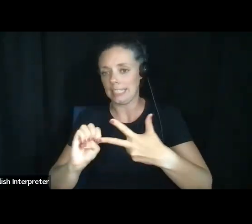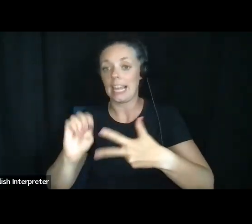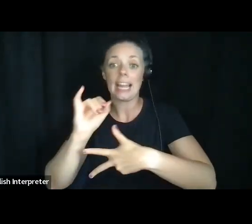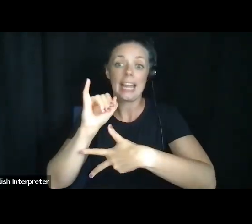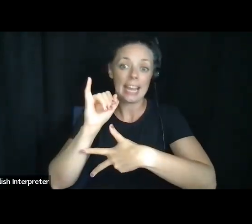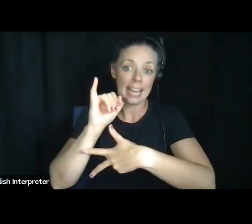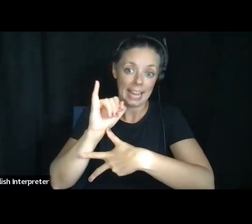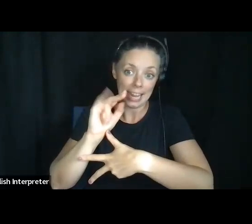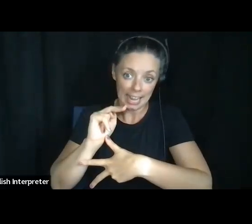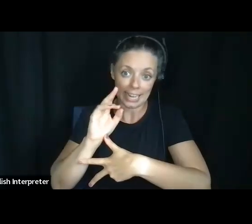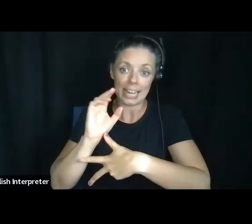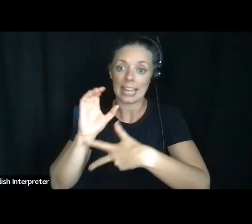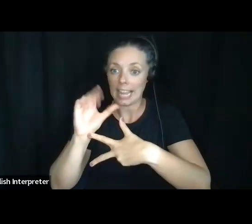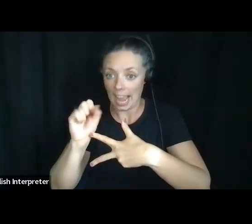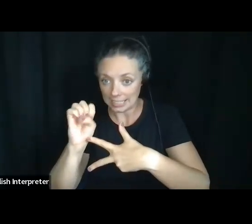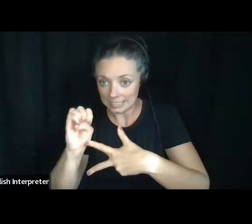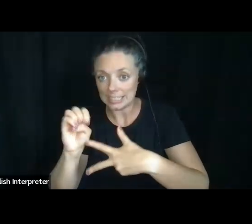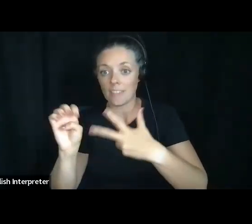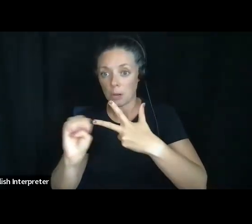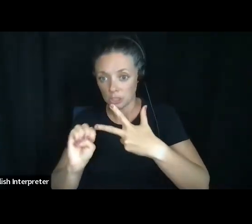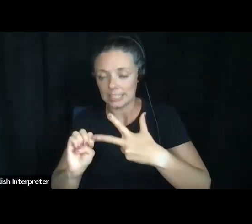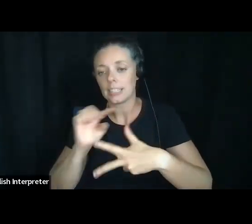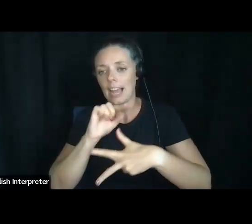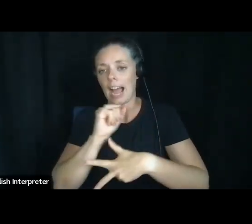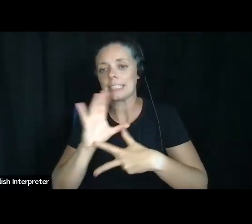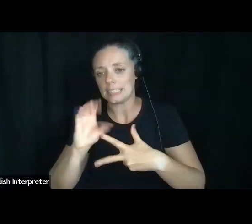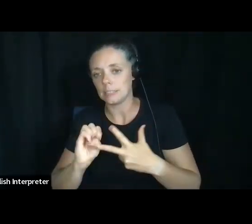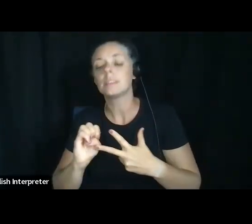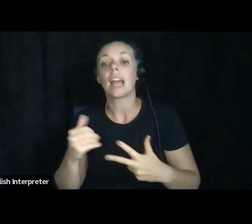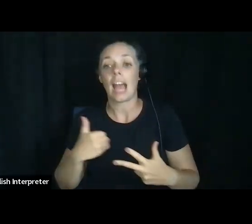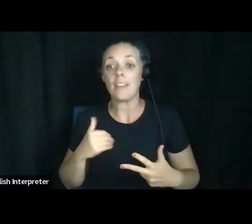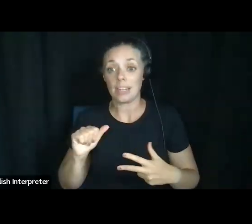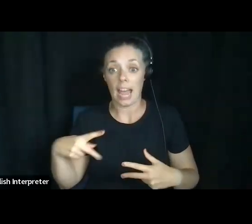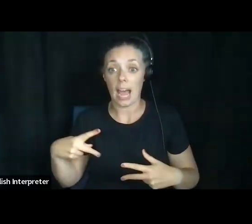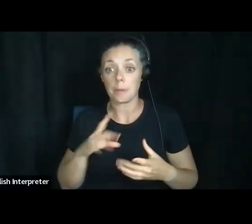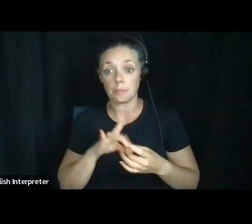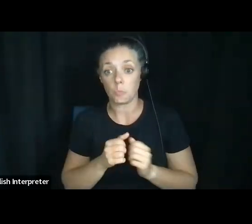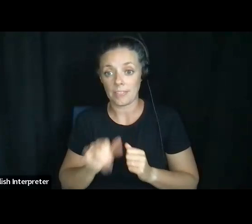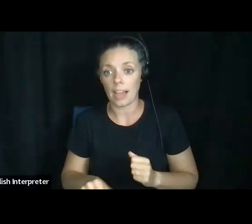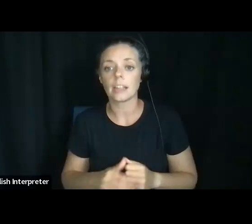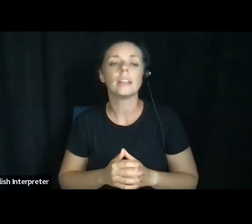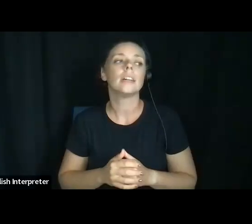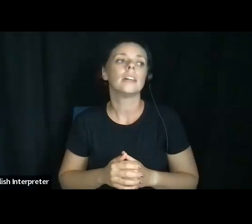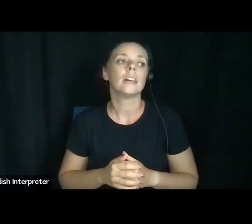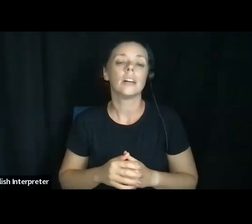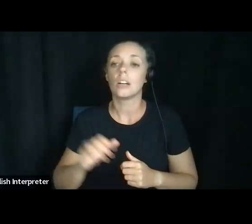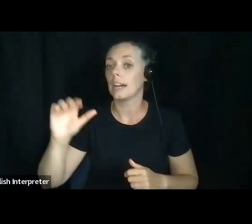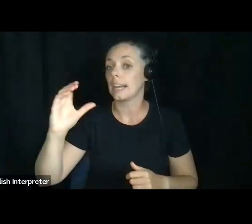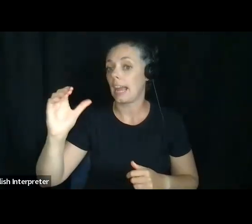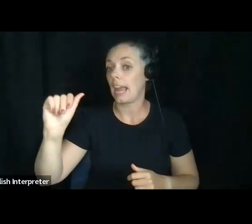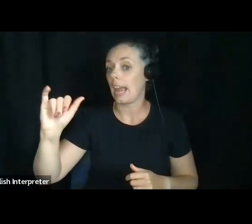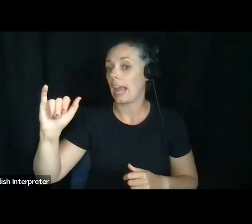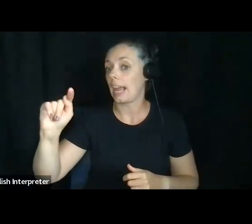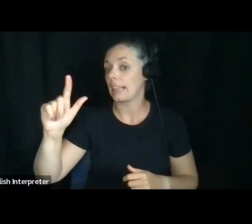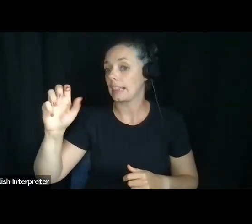apps for it. Um, the other thing is when, um, so when Caitlin and Terry are my